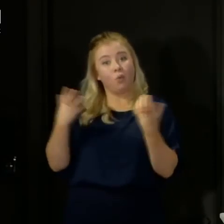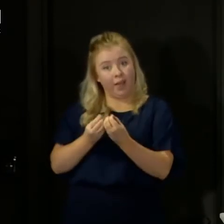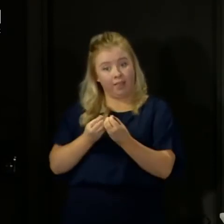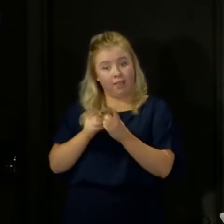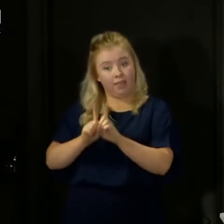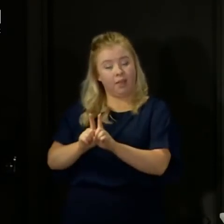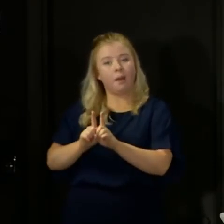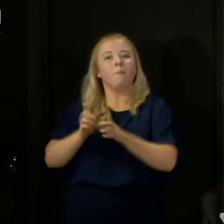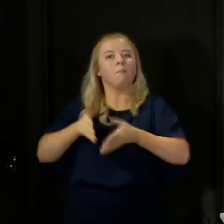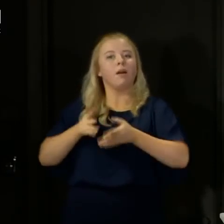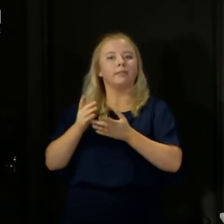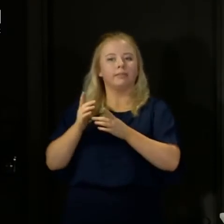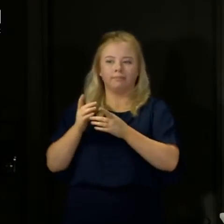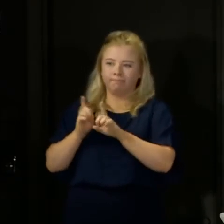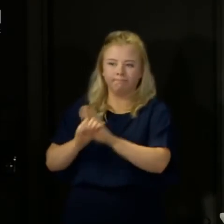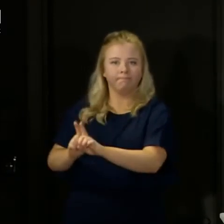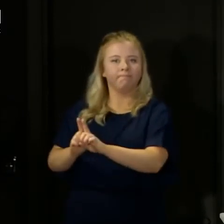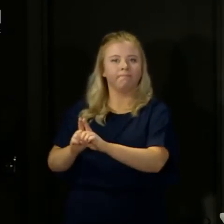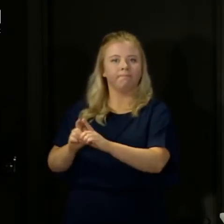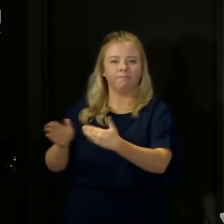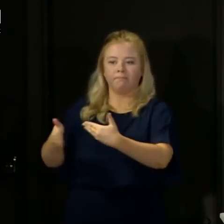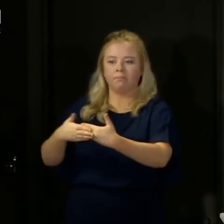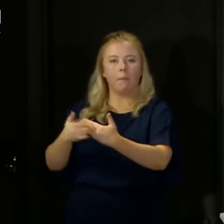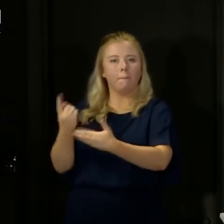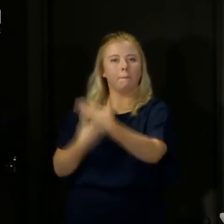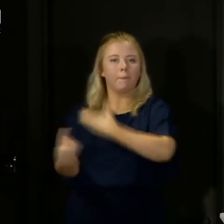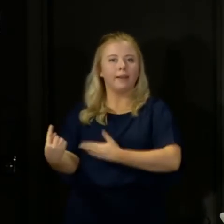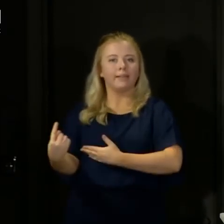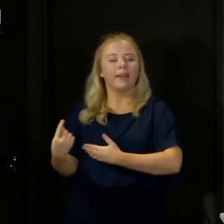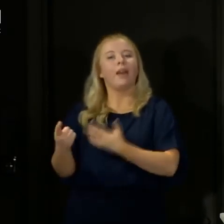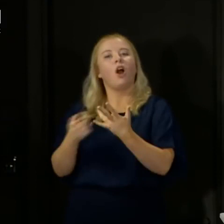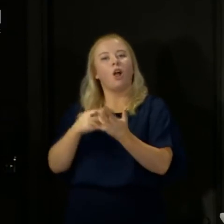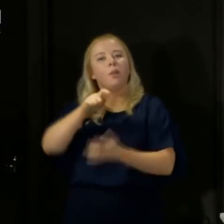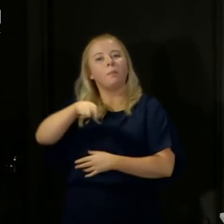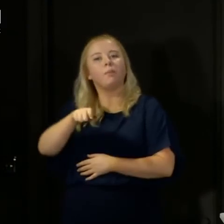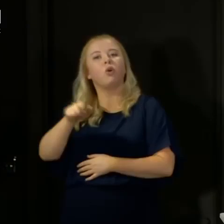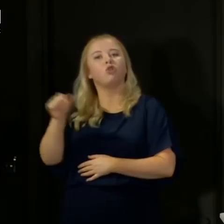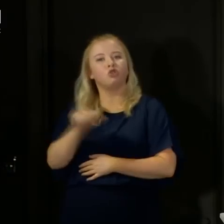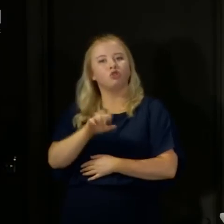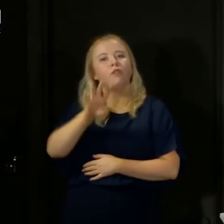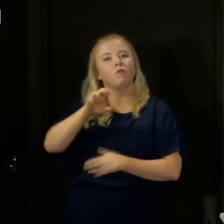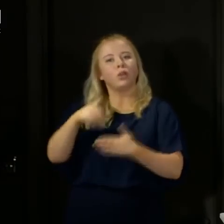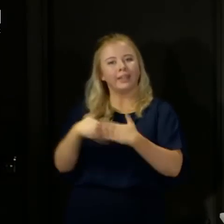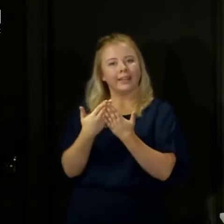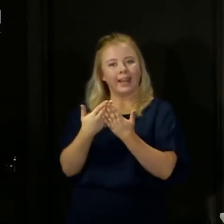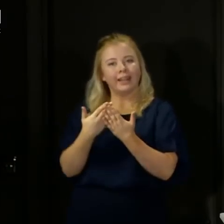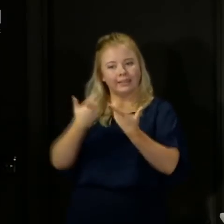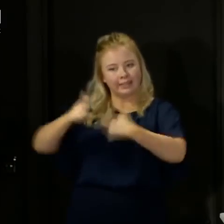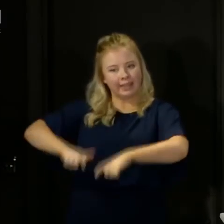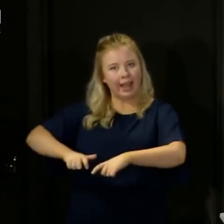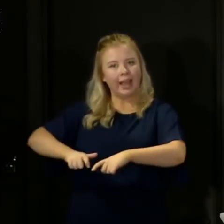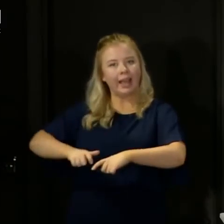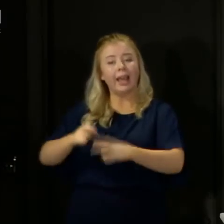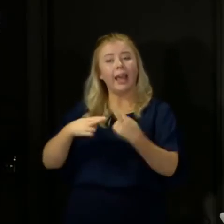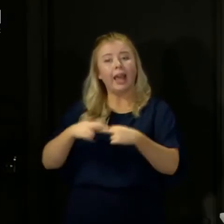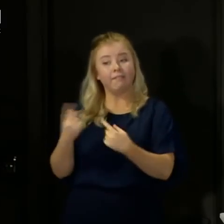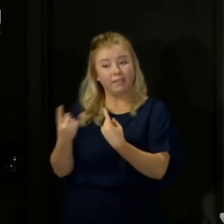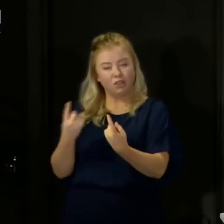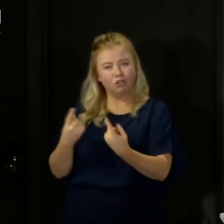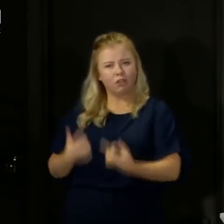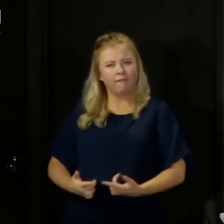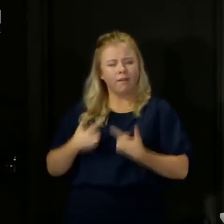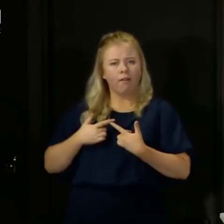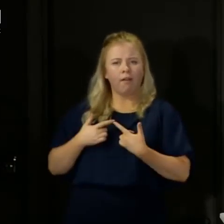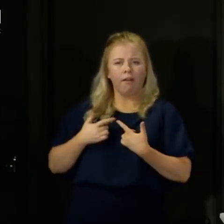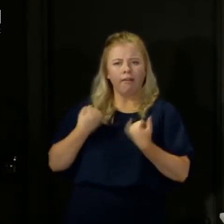symptoms. Other members of the household should self-isolate for 14 days. And if any of them start to display symptoms during that time,